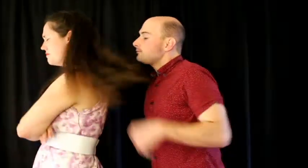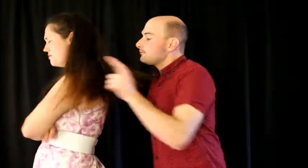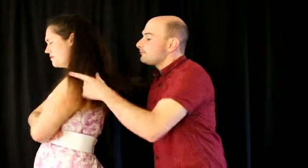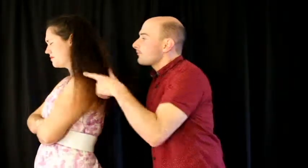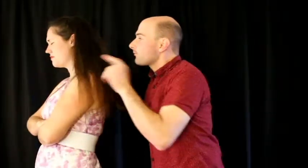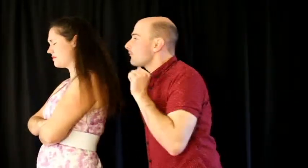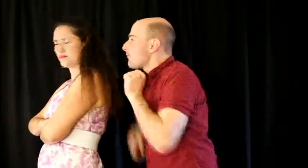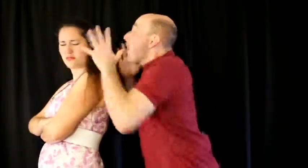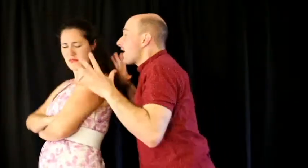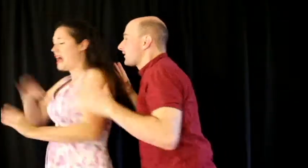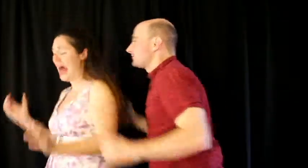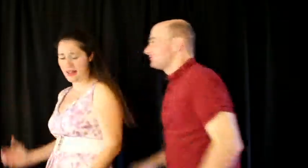Blah!